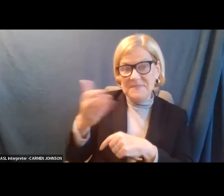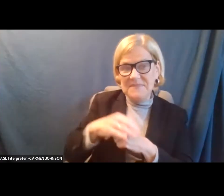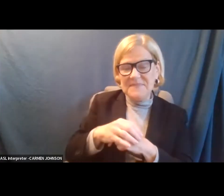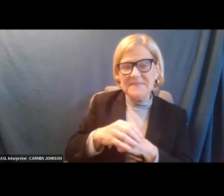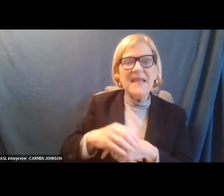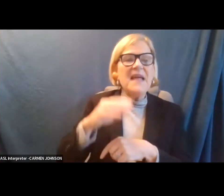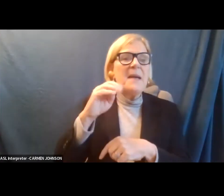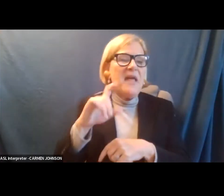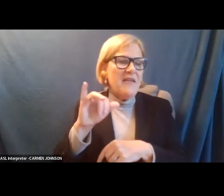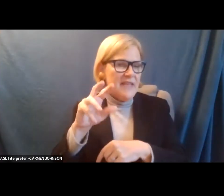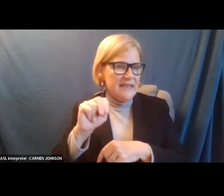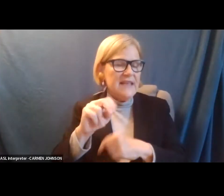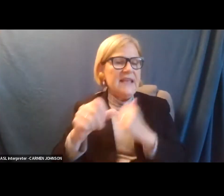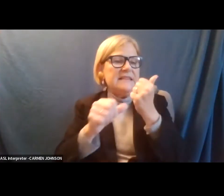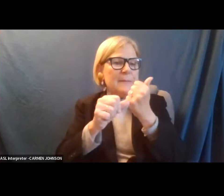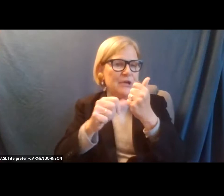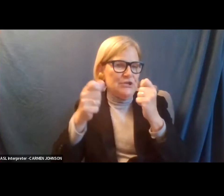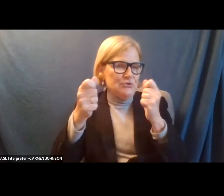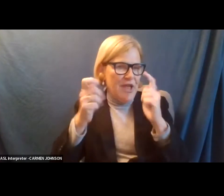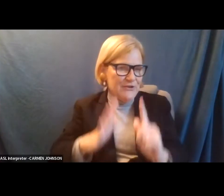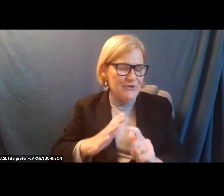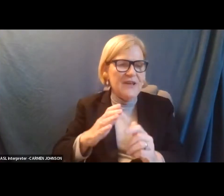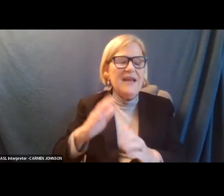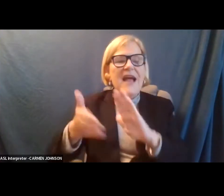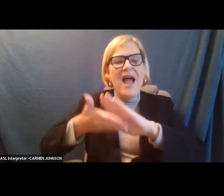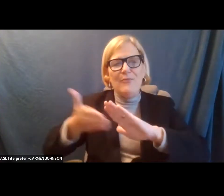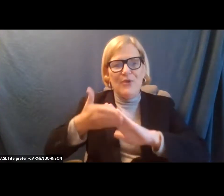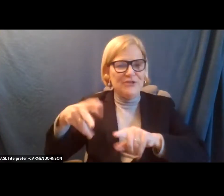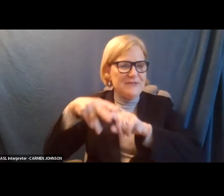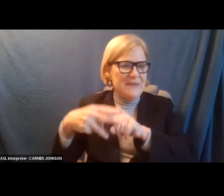Melvin Barclay, deputy director, operation and maintenance for DDOT.